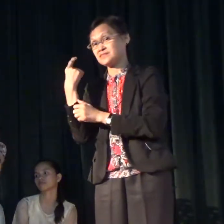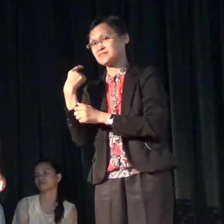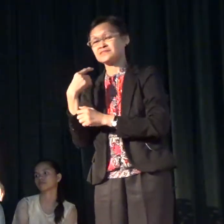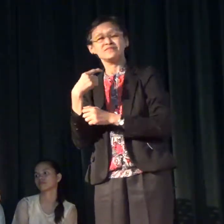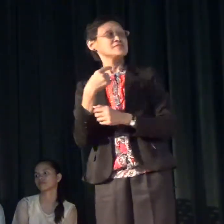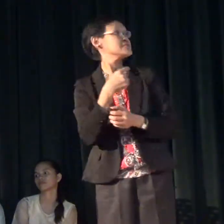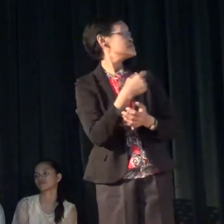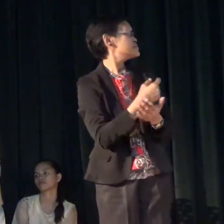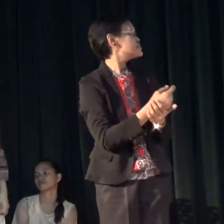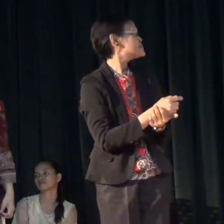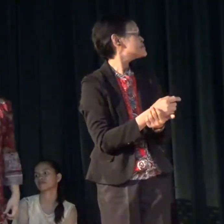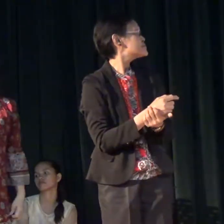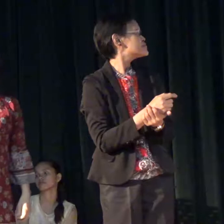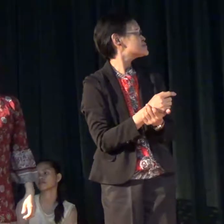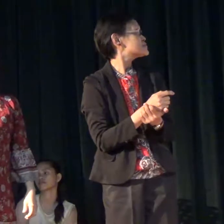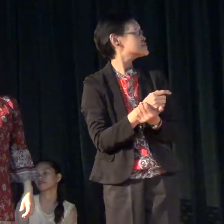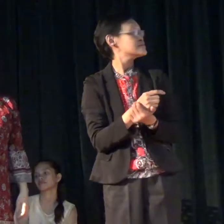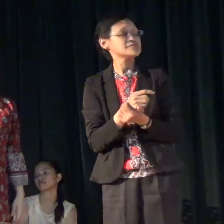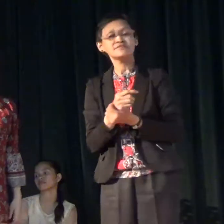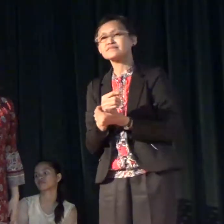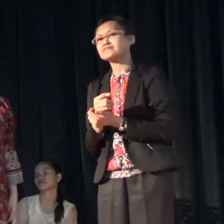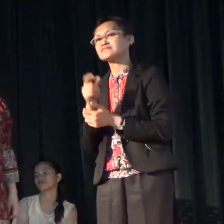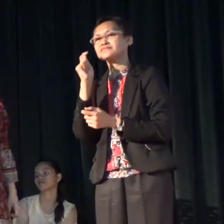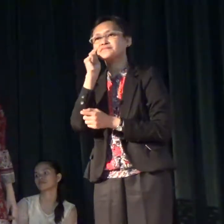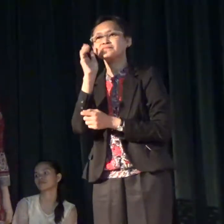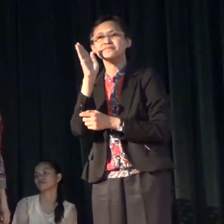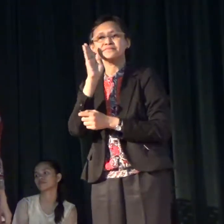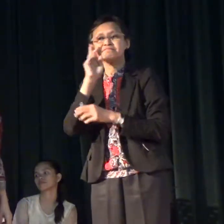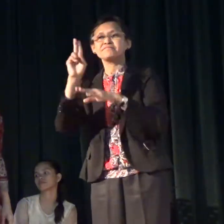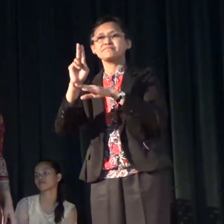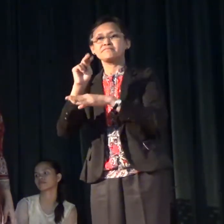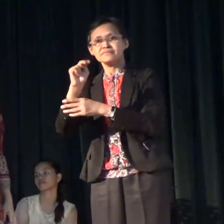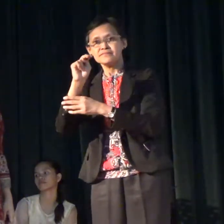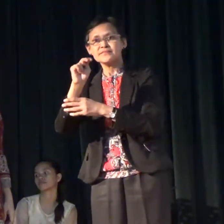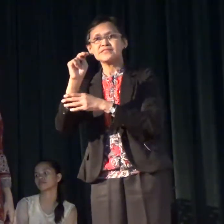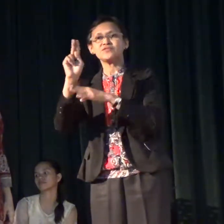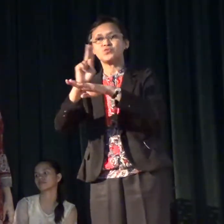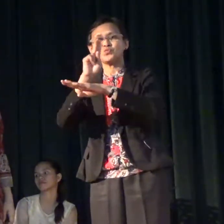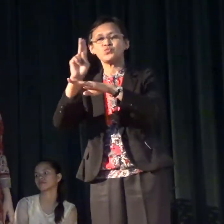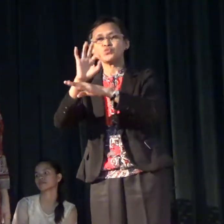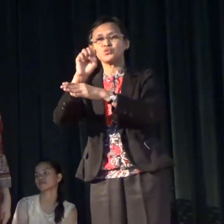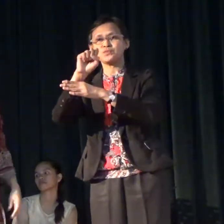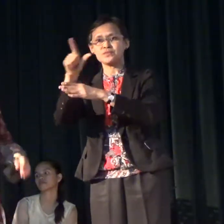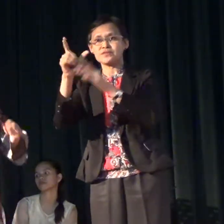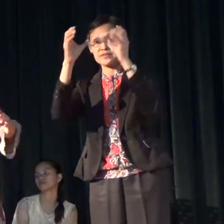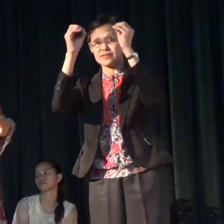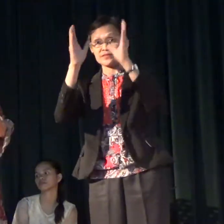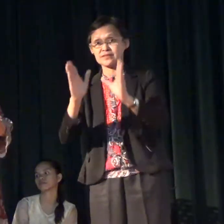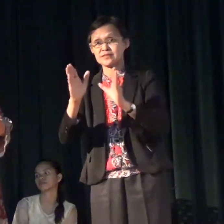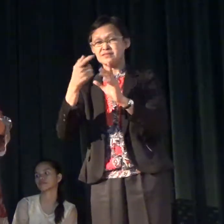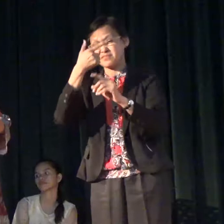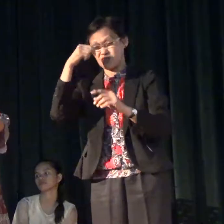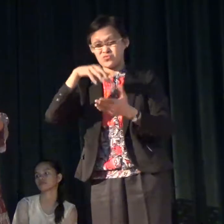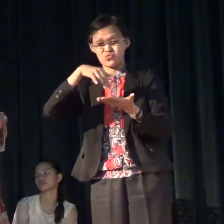Next. I needed to use FSL as a teacher, apart from the request of my students,